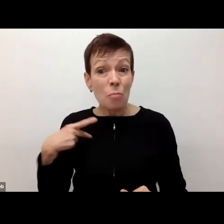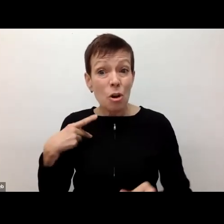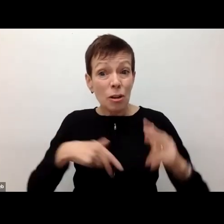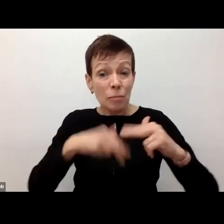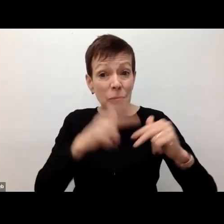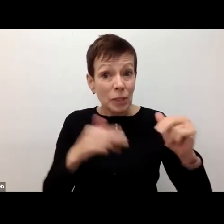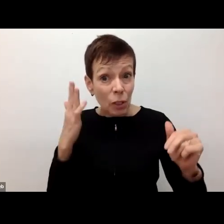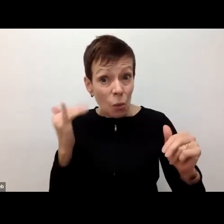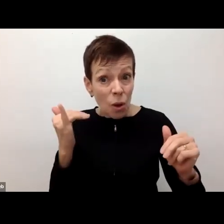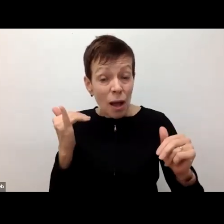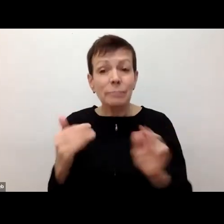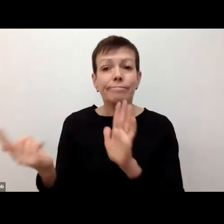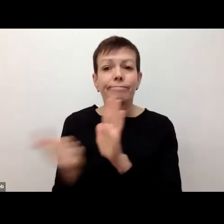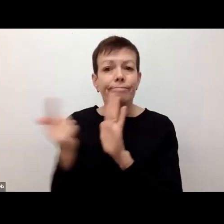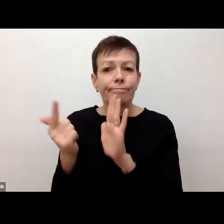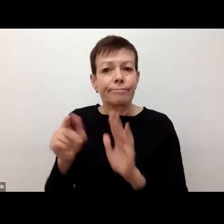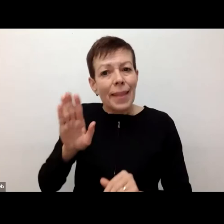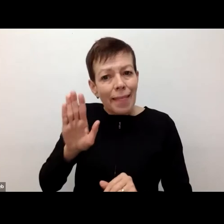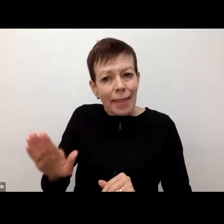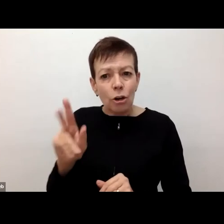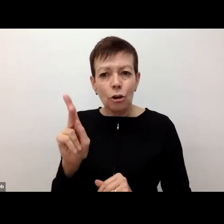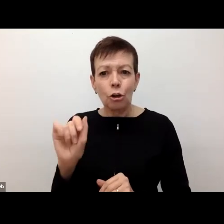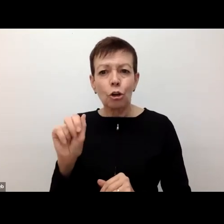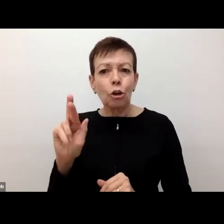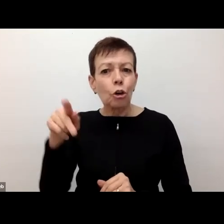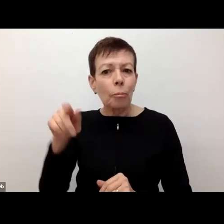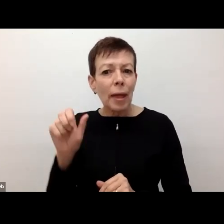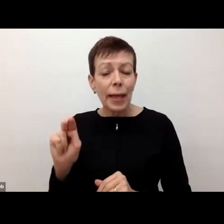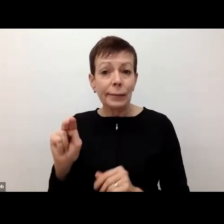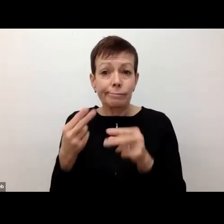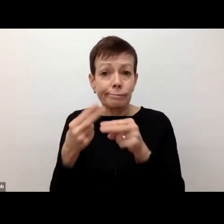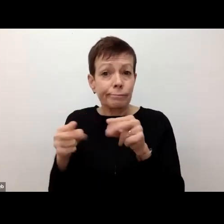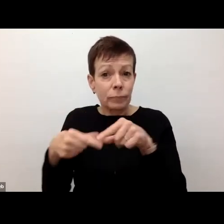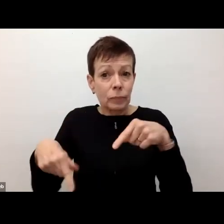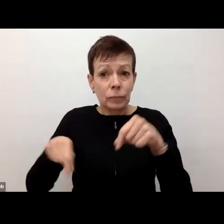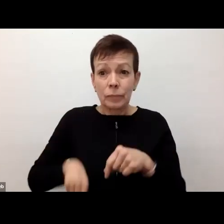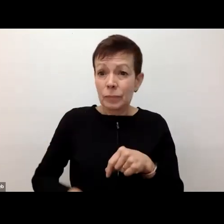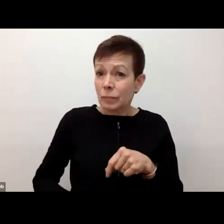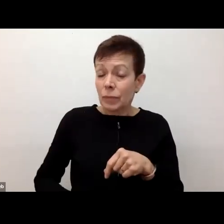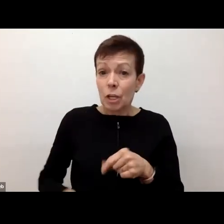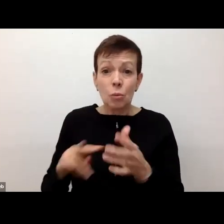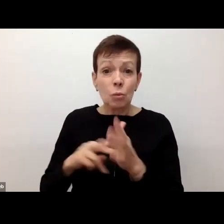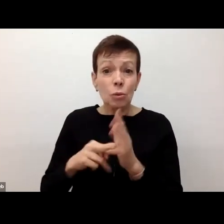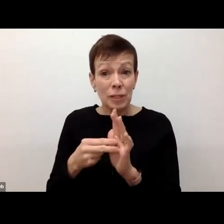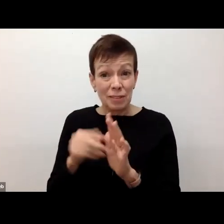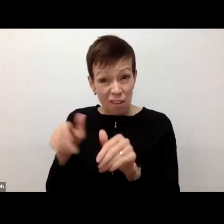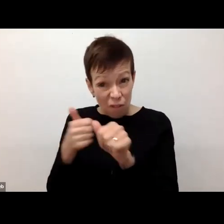forbidden now in the Quebec National Assembly. So no Sikh following their faith tradition can now enter that space.